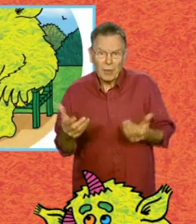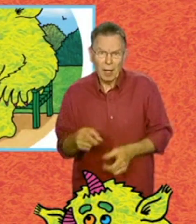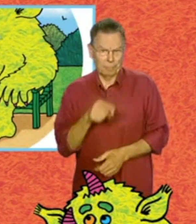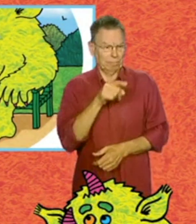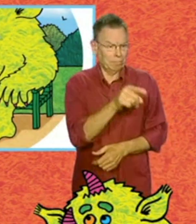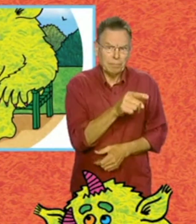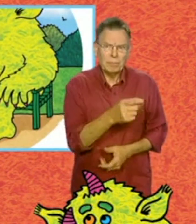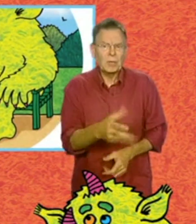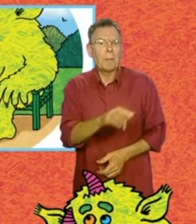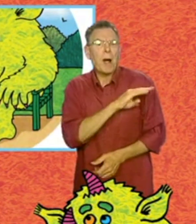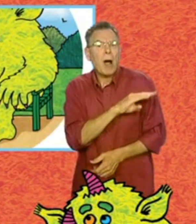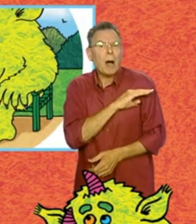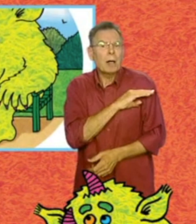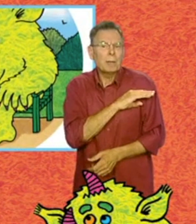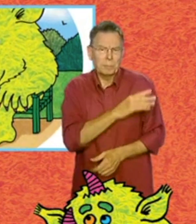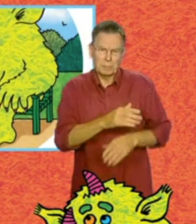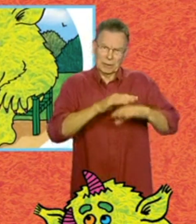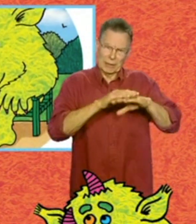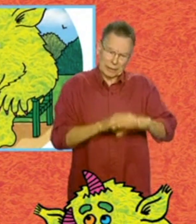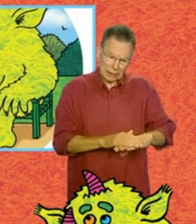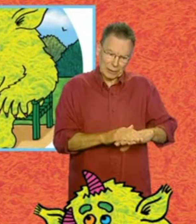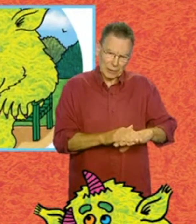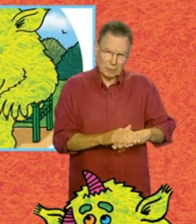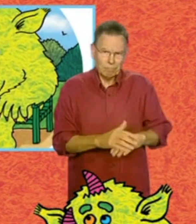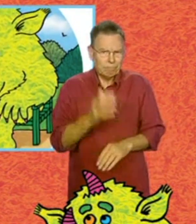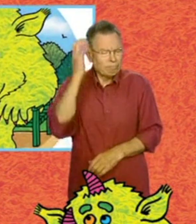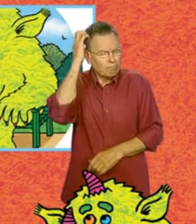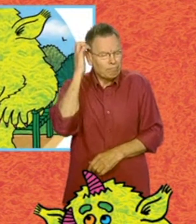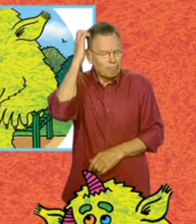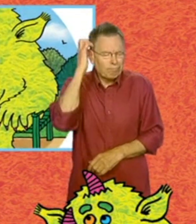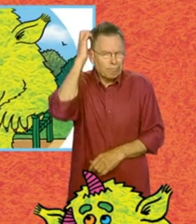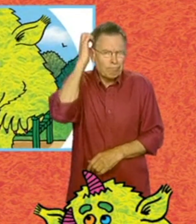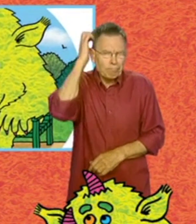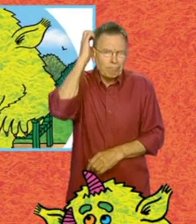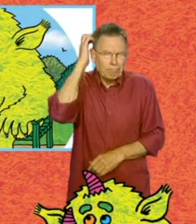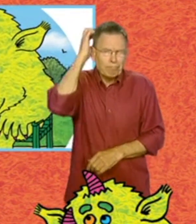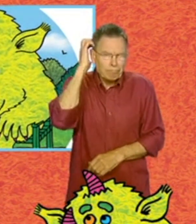Either it sits in the park and scratches its head,